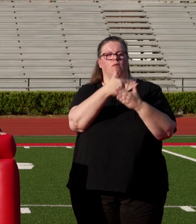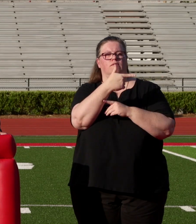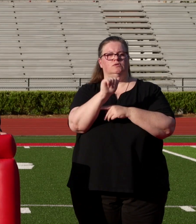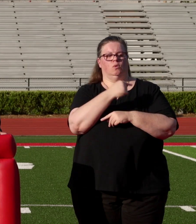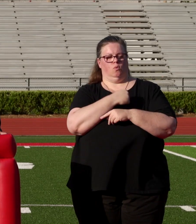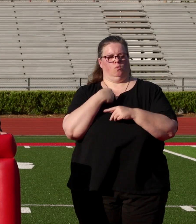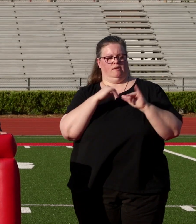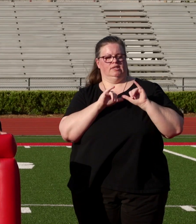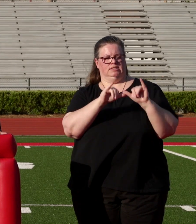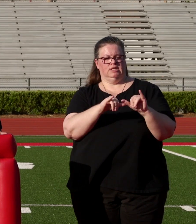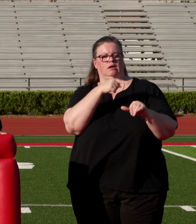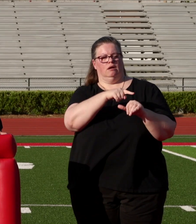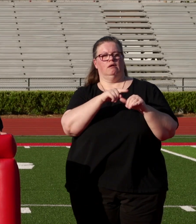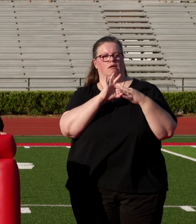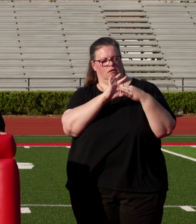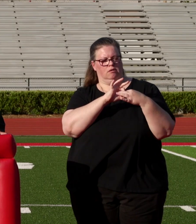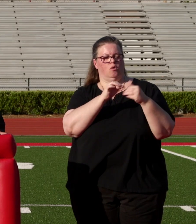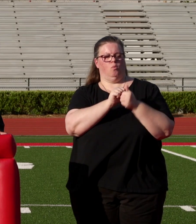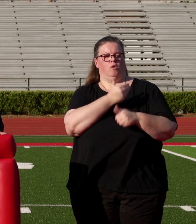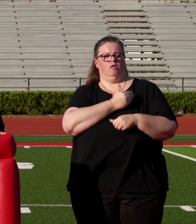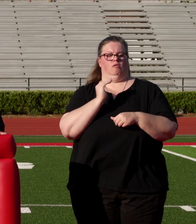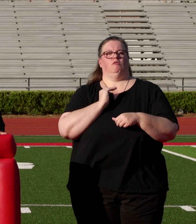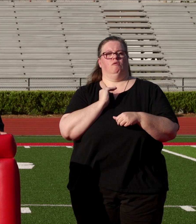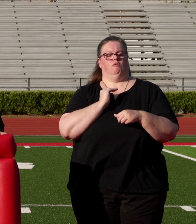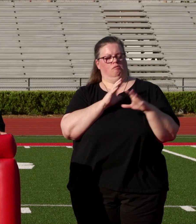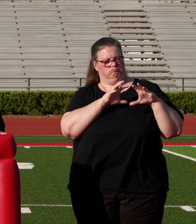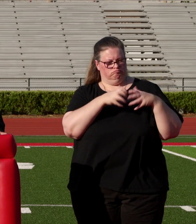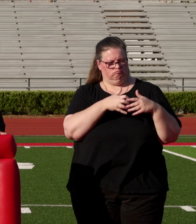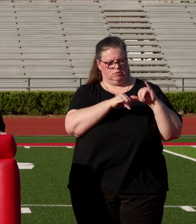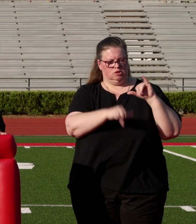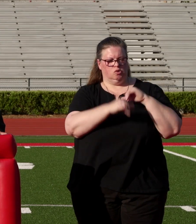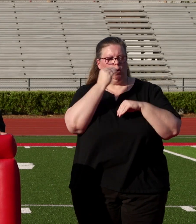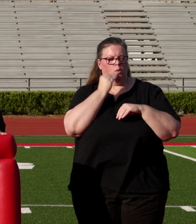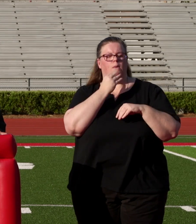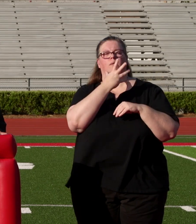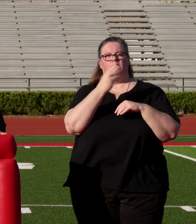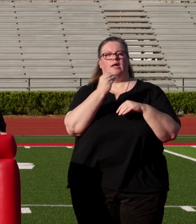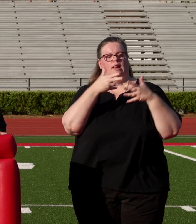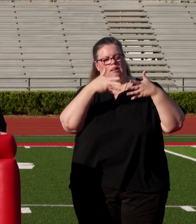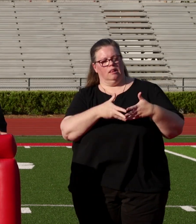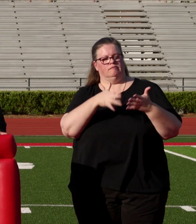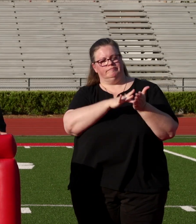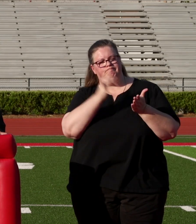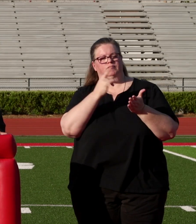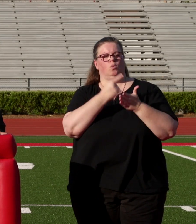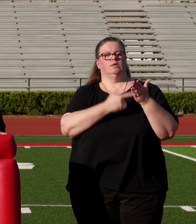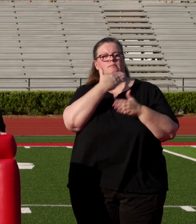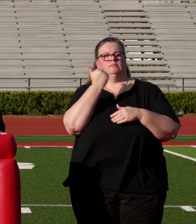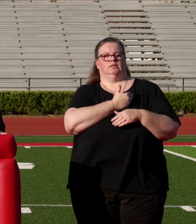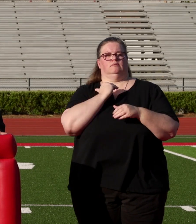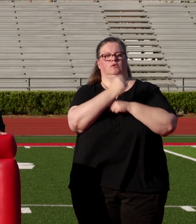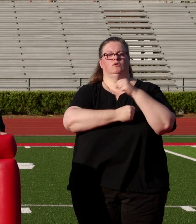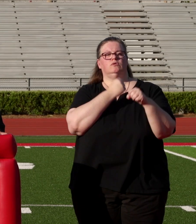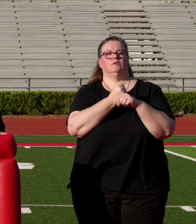now, we have stayed connected and bonded through this quarantine. Still working hard to make the most of what's left of our senior year. From bingo to